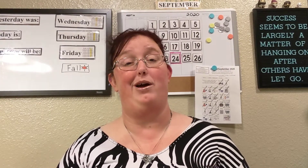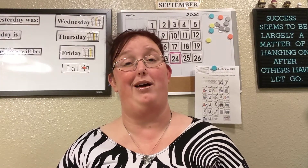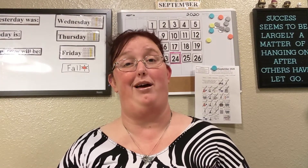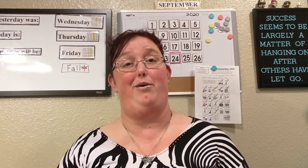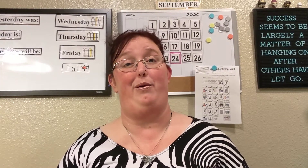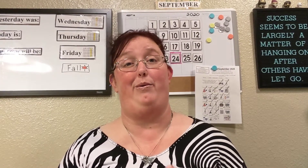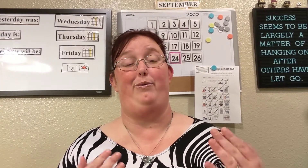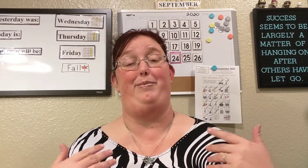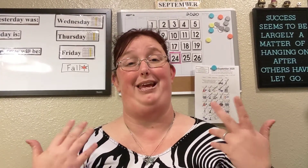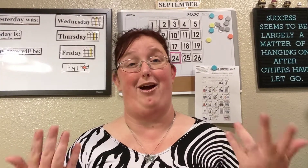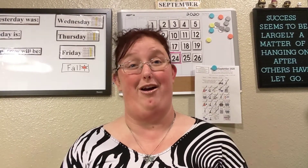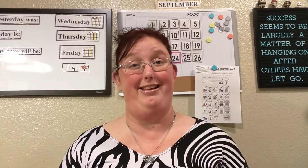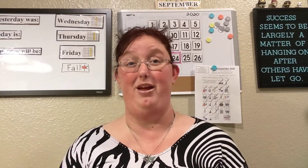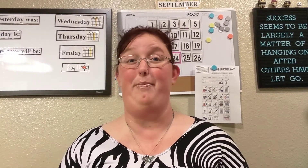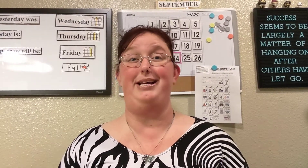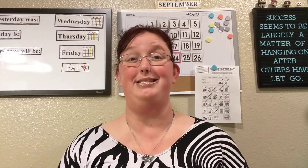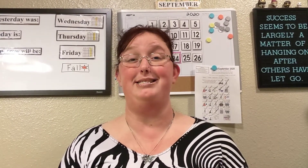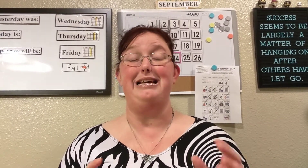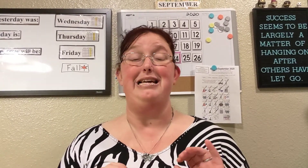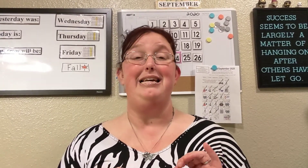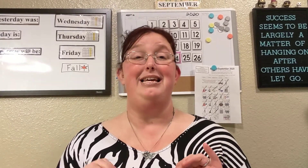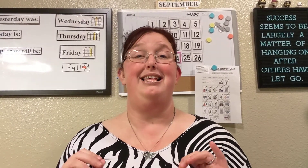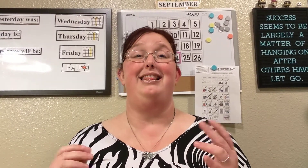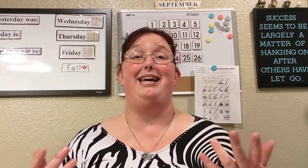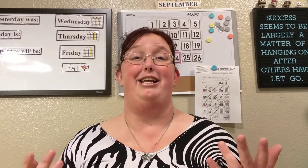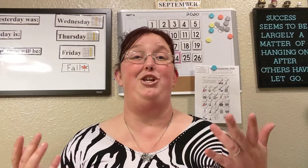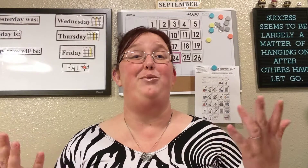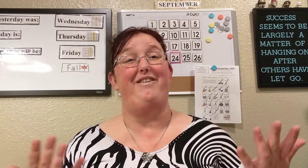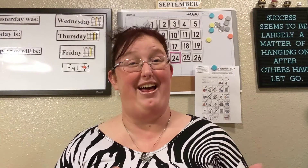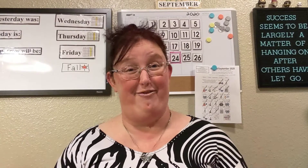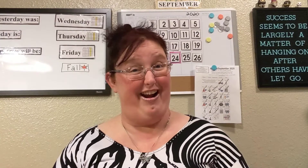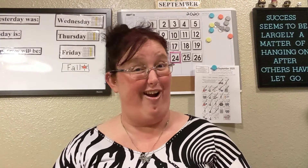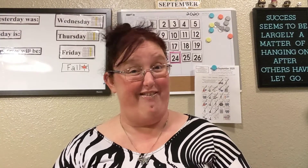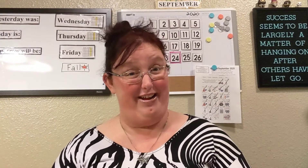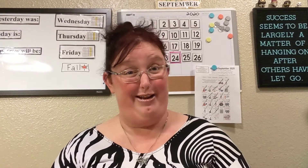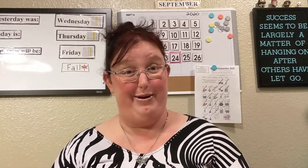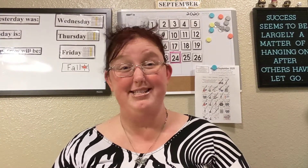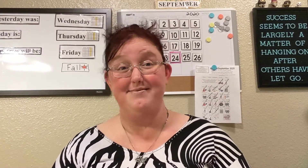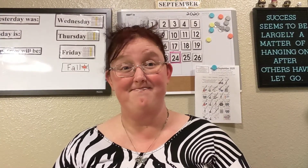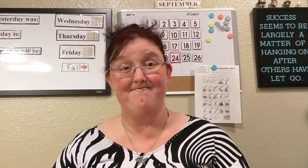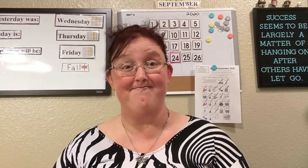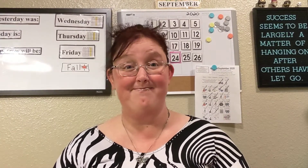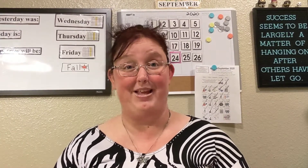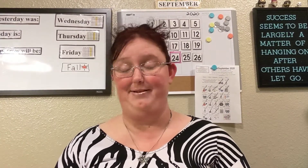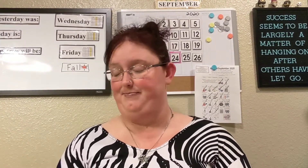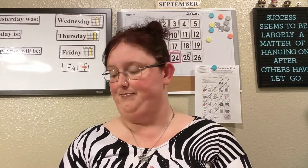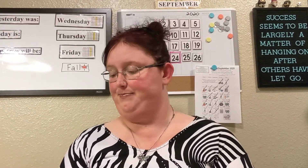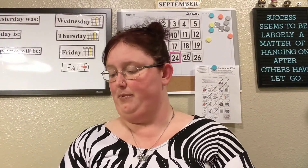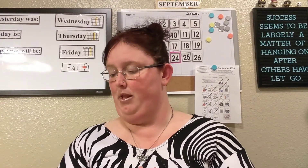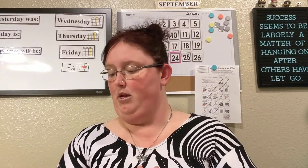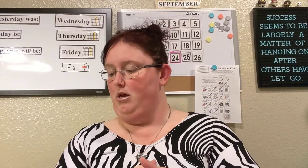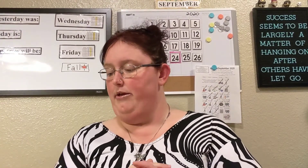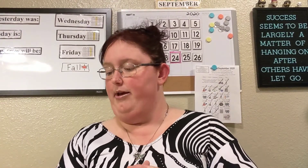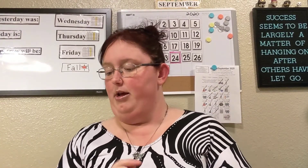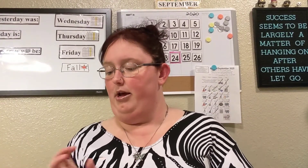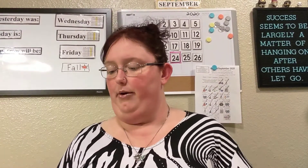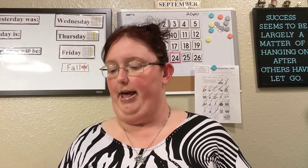uh, where we would be on campus, then you would have had Friday off anyways. Yeah. Okay,